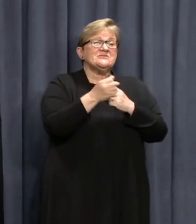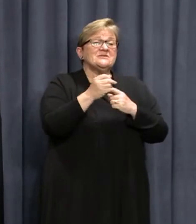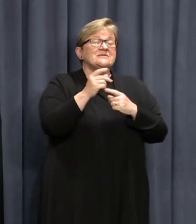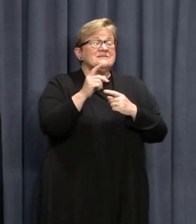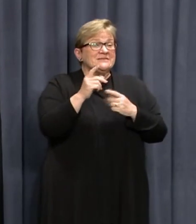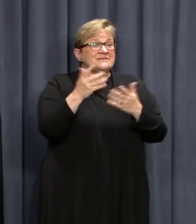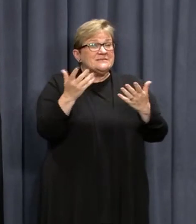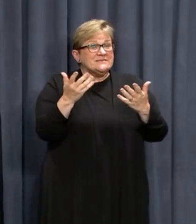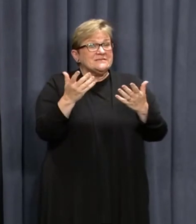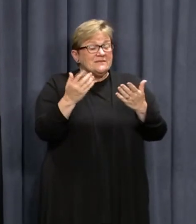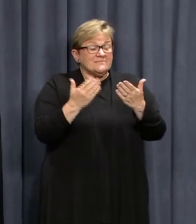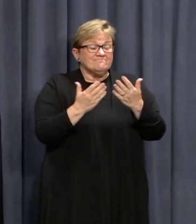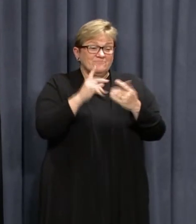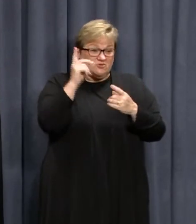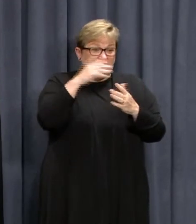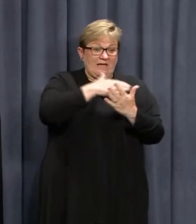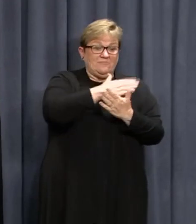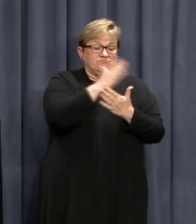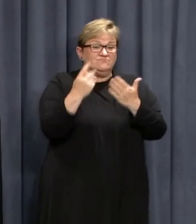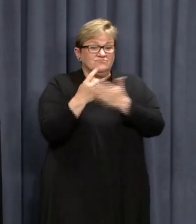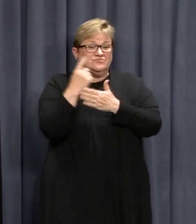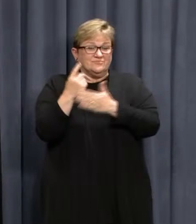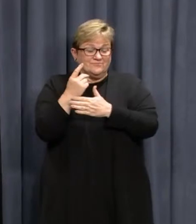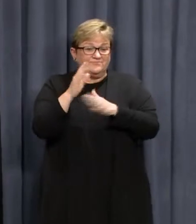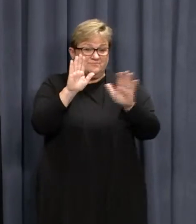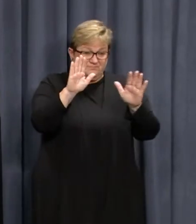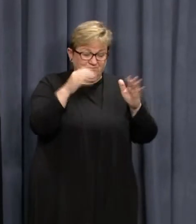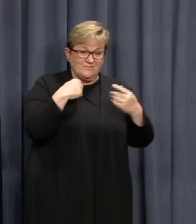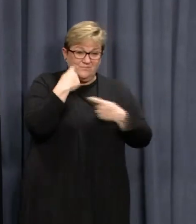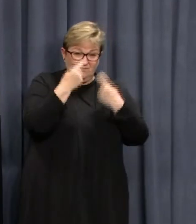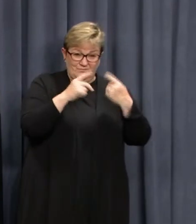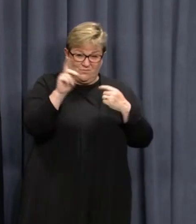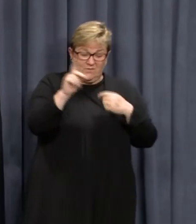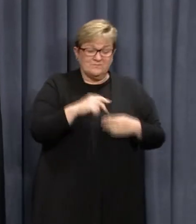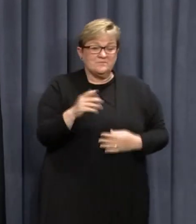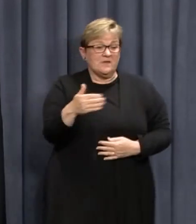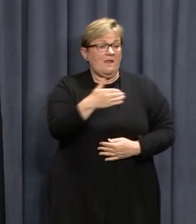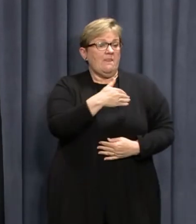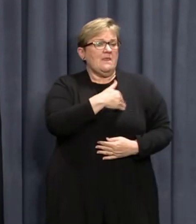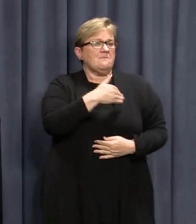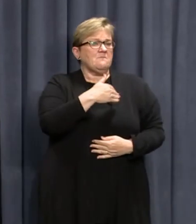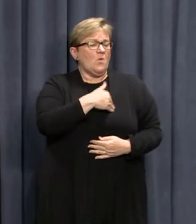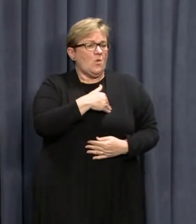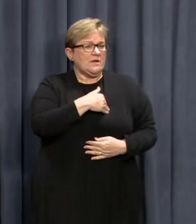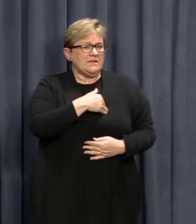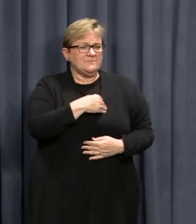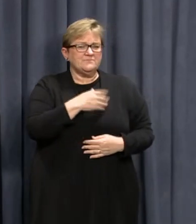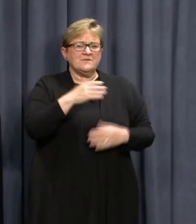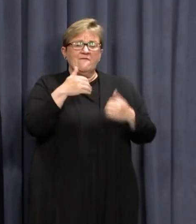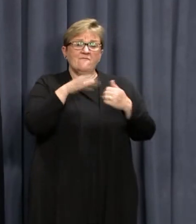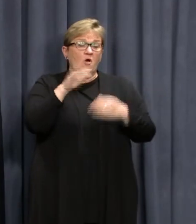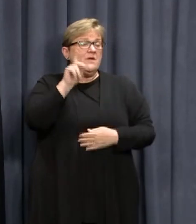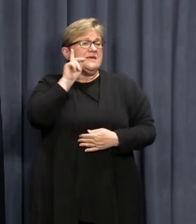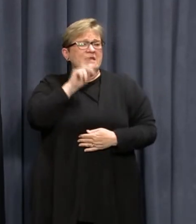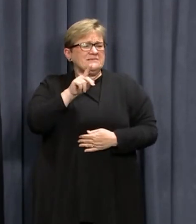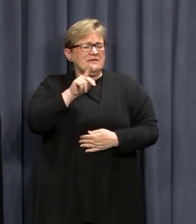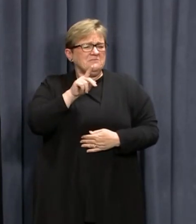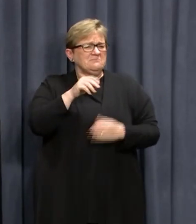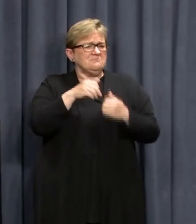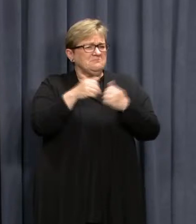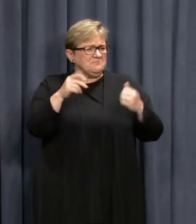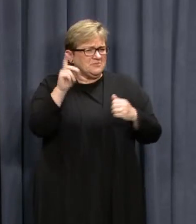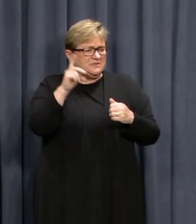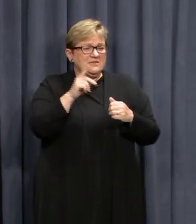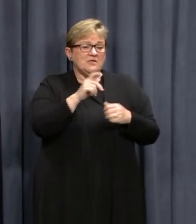evolving throughout the day. Here's what we know so far. This morning, separate to results from yesterday, a guard,